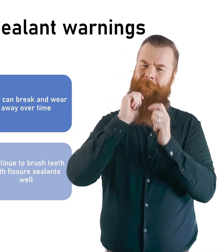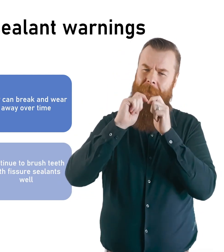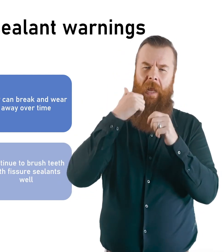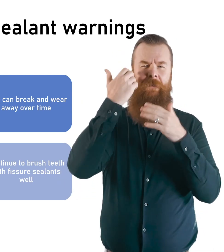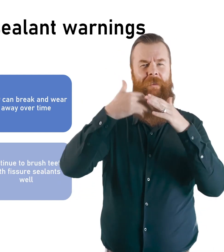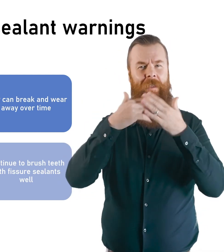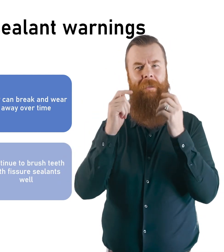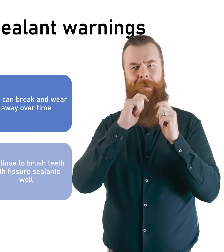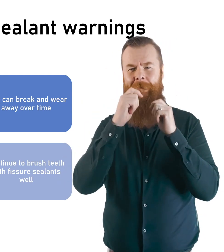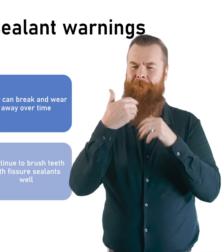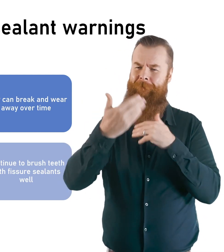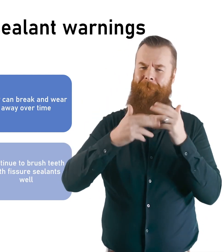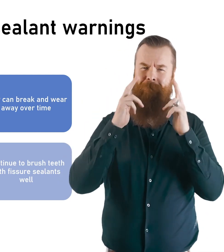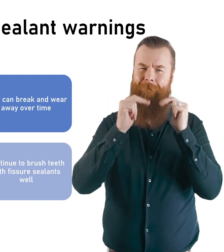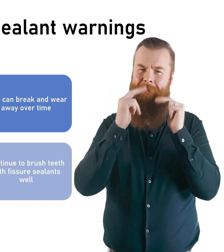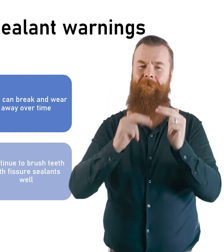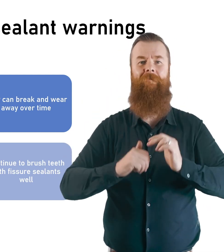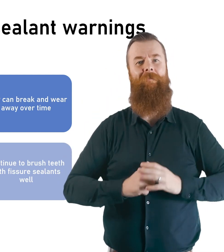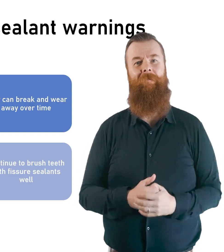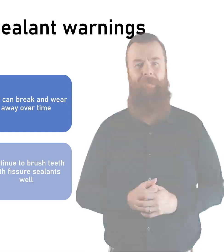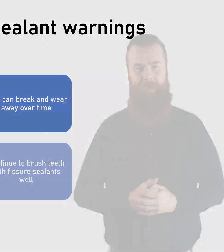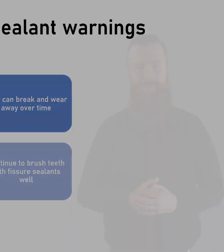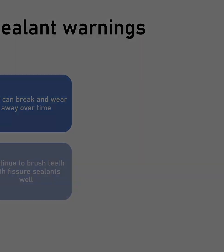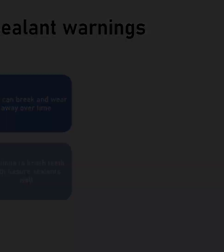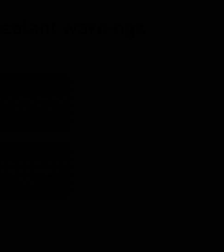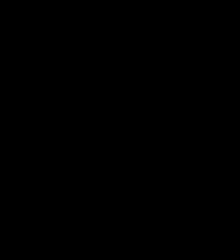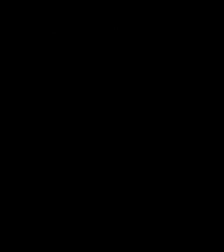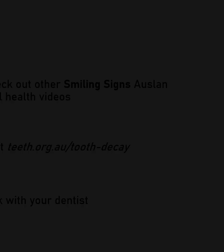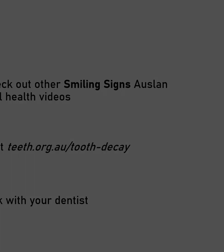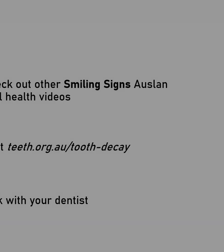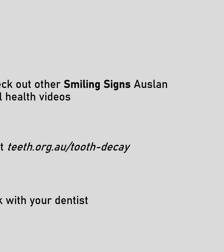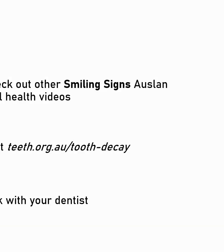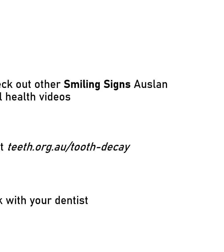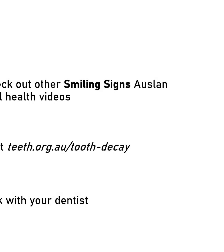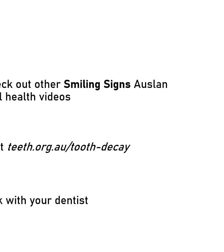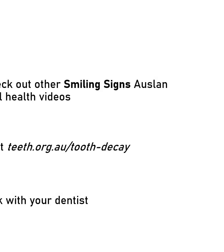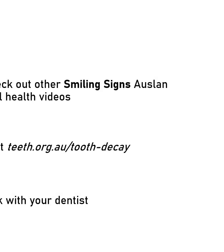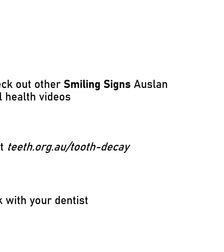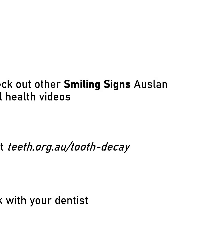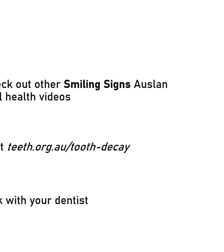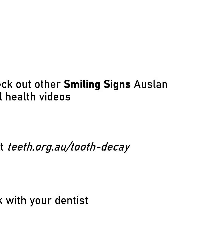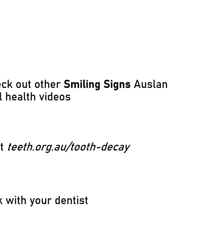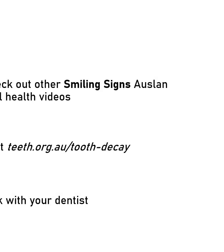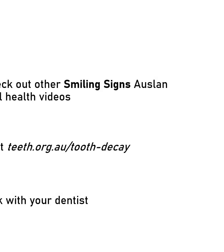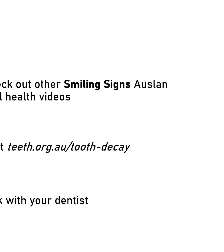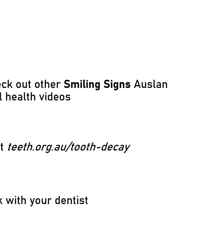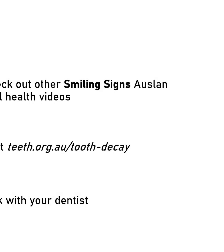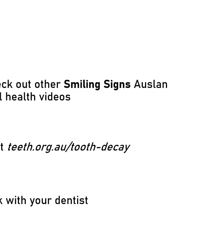may not